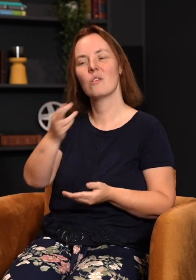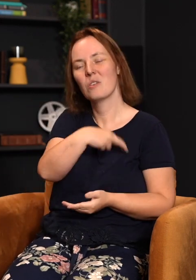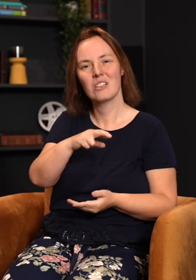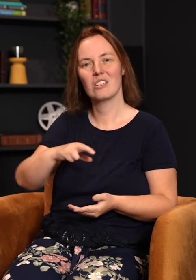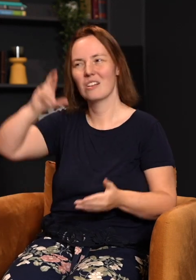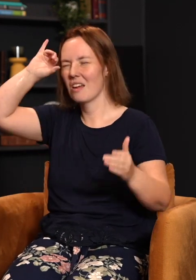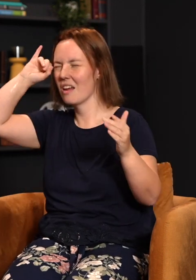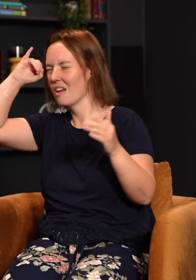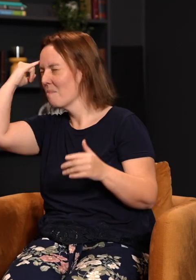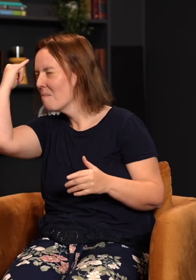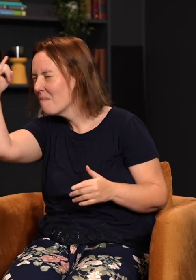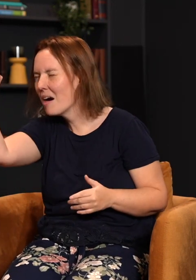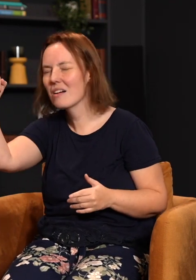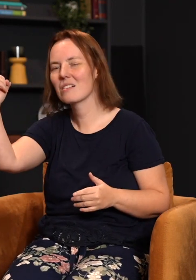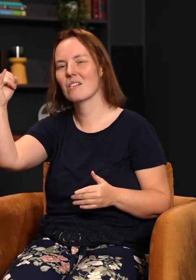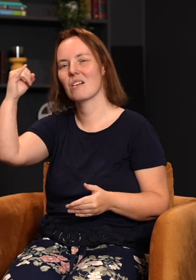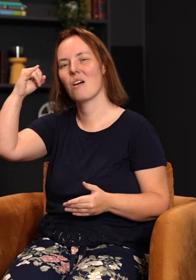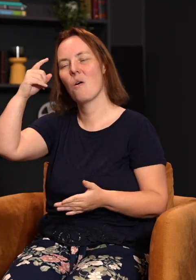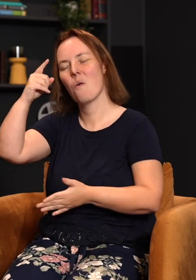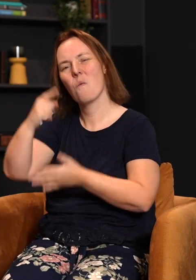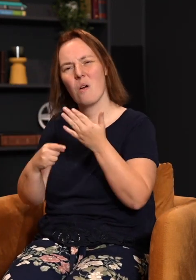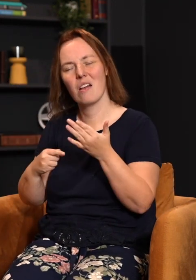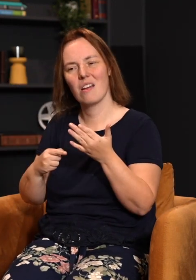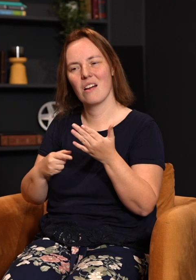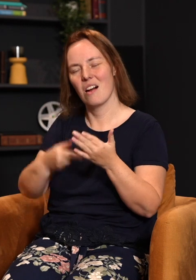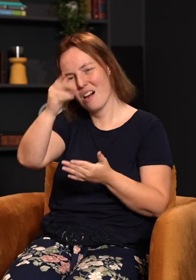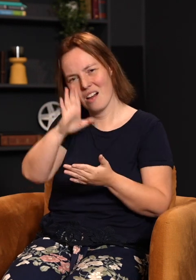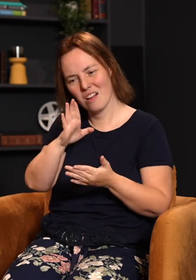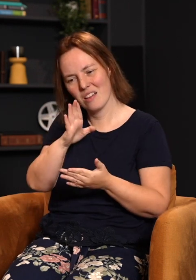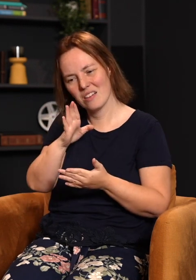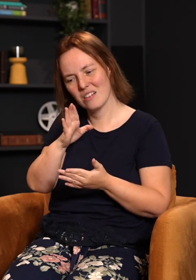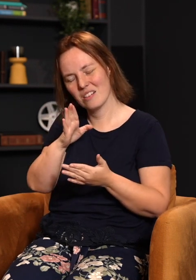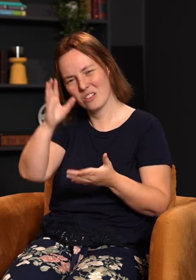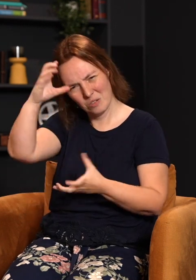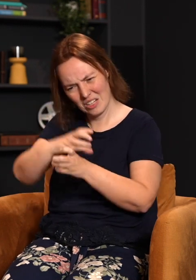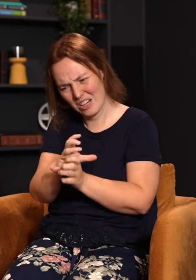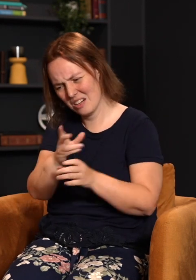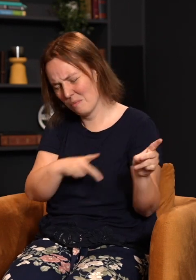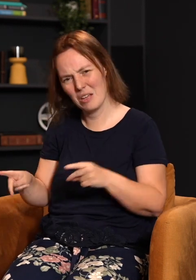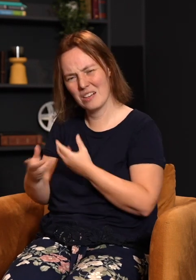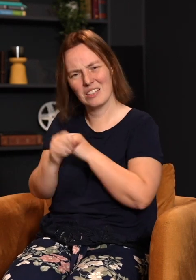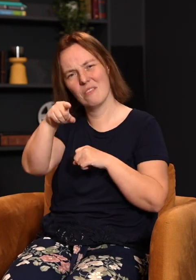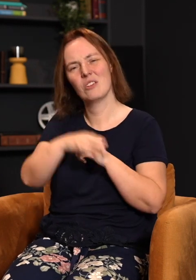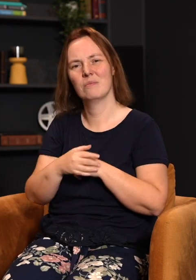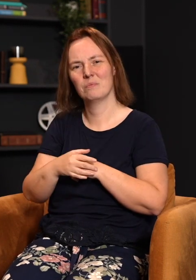other religion even imagined. But God devised a plan to save you from your sin. To meet